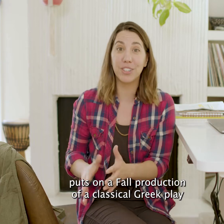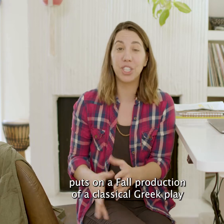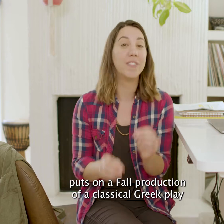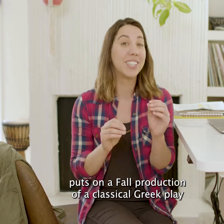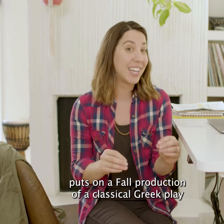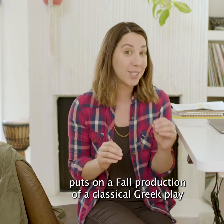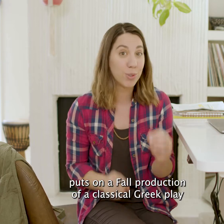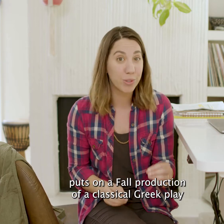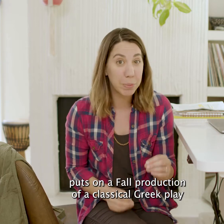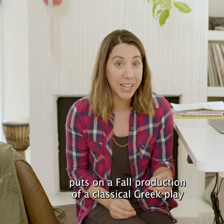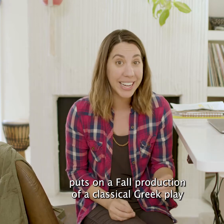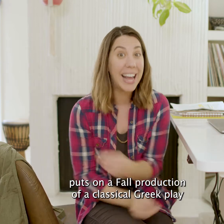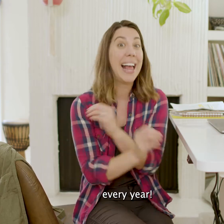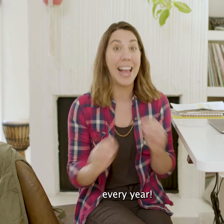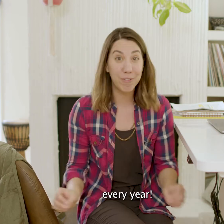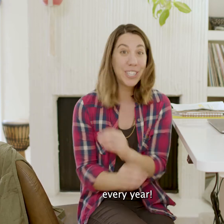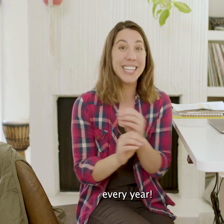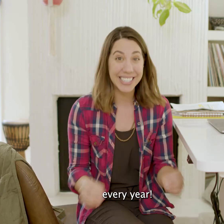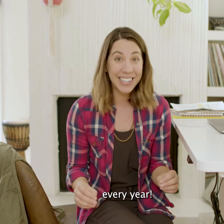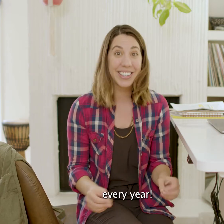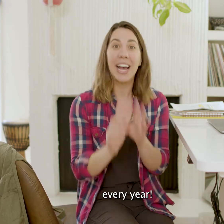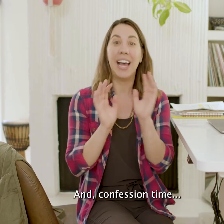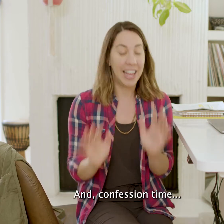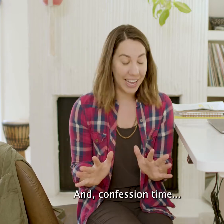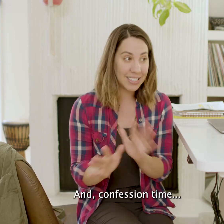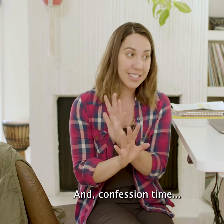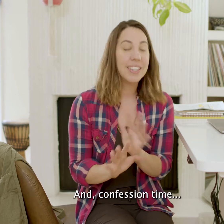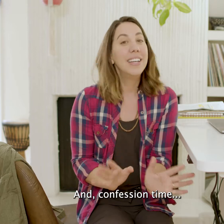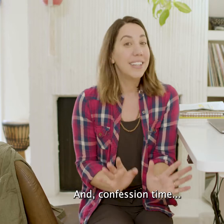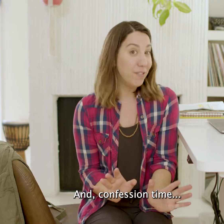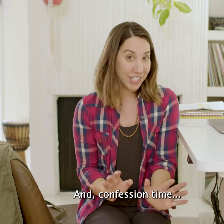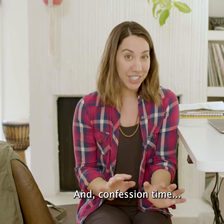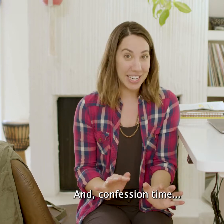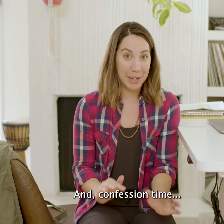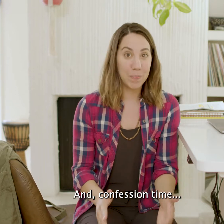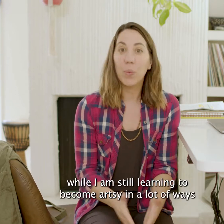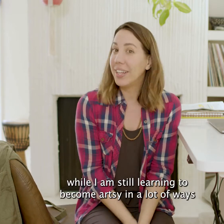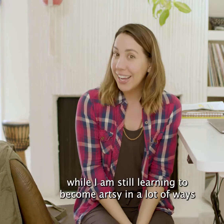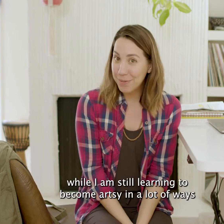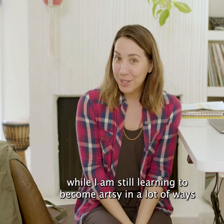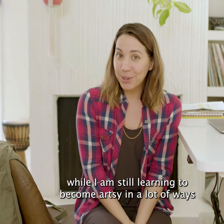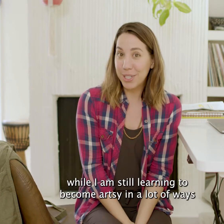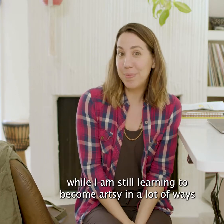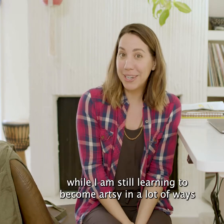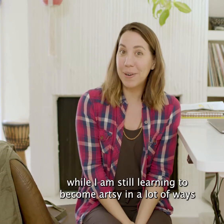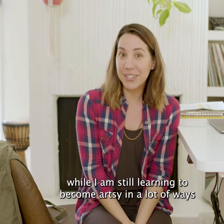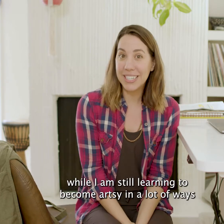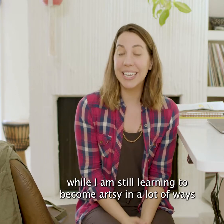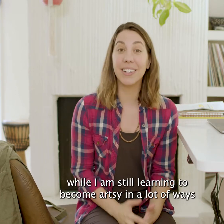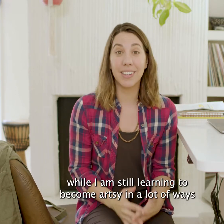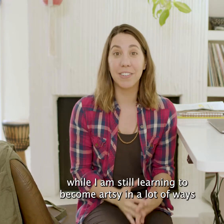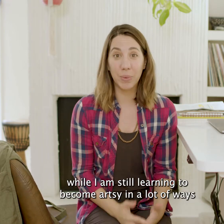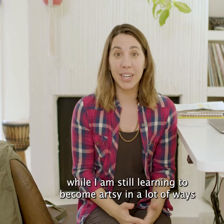fall production of a classical Greek play every year. And confession time, while I am still learning to become